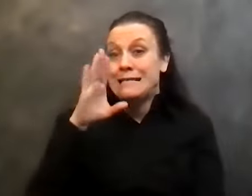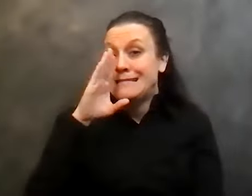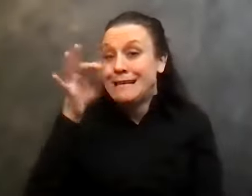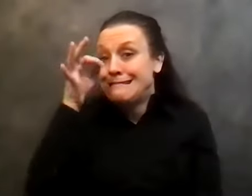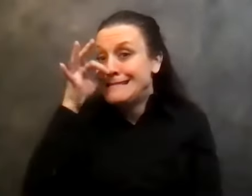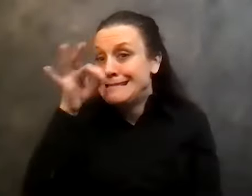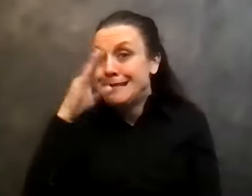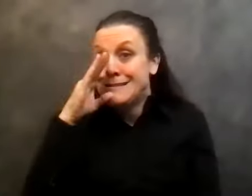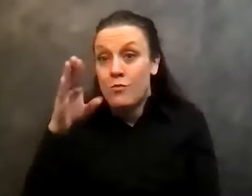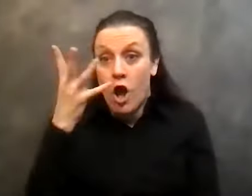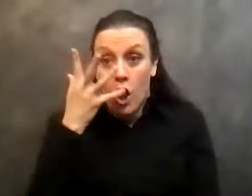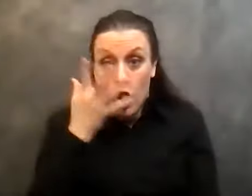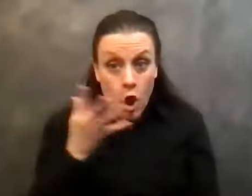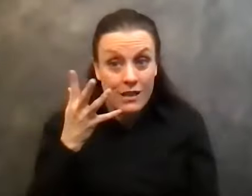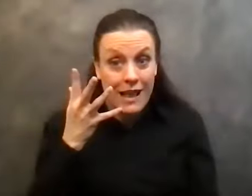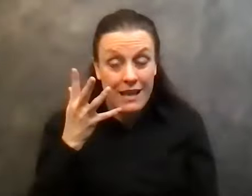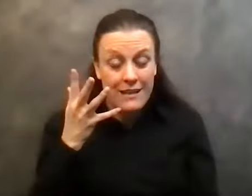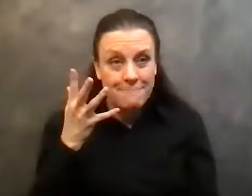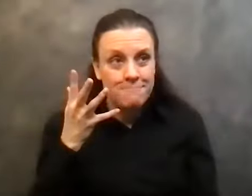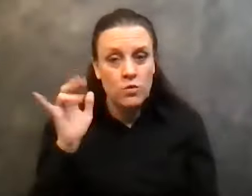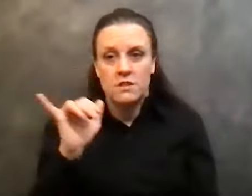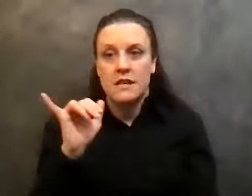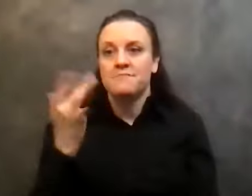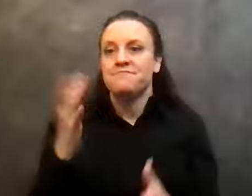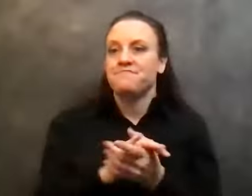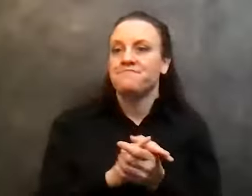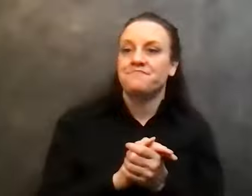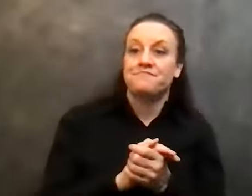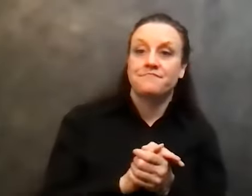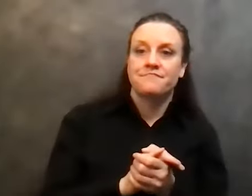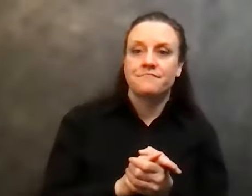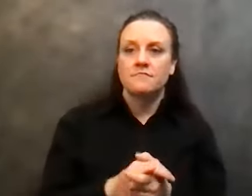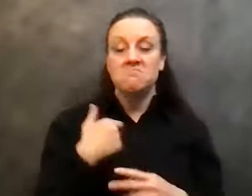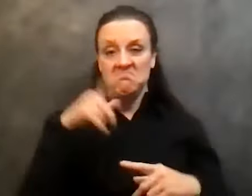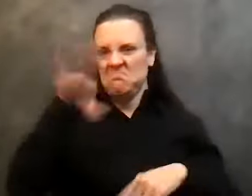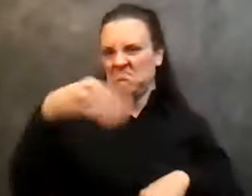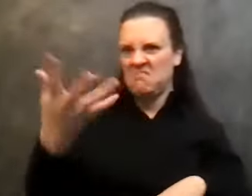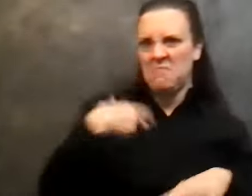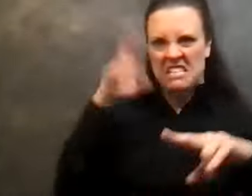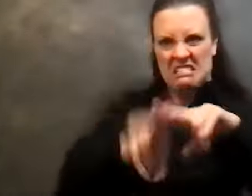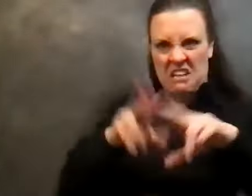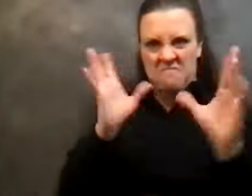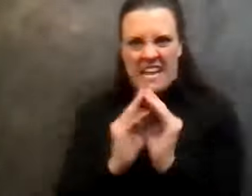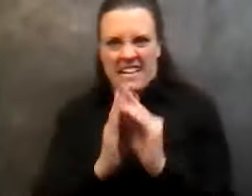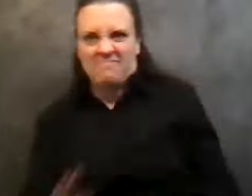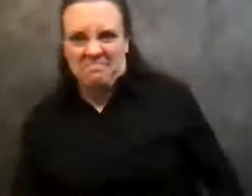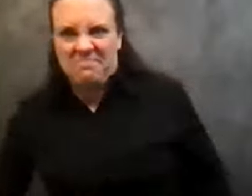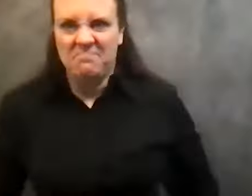that looked like to me was like this. I'd be sitting in a meeting. It'd be a closed-minded